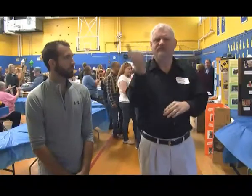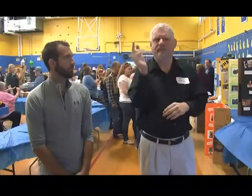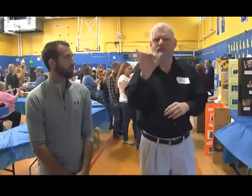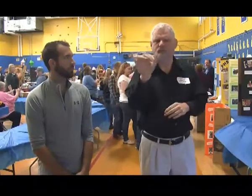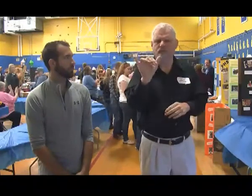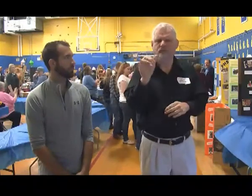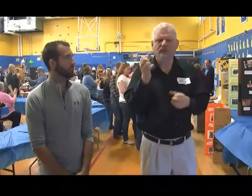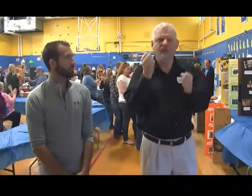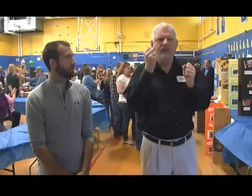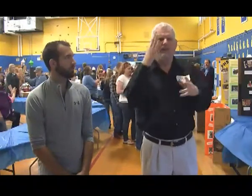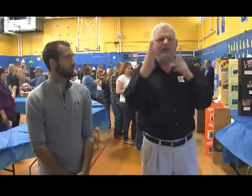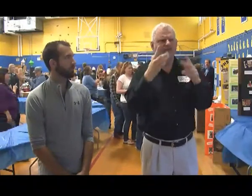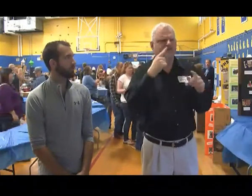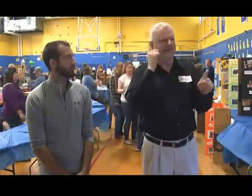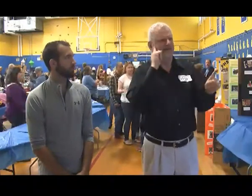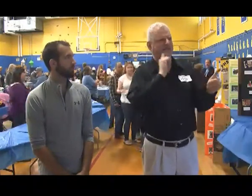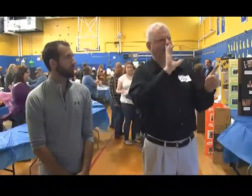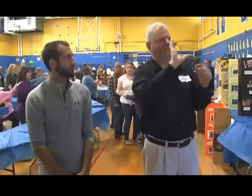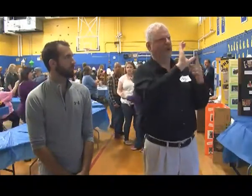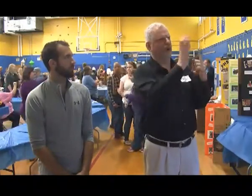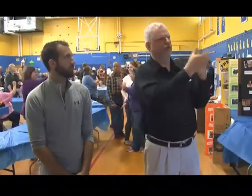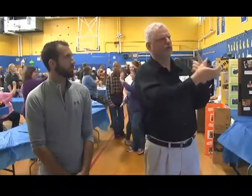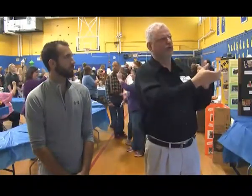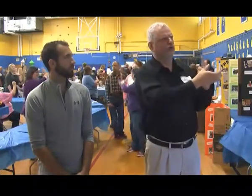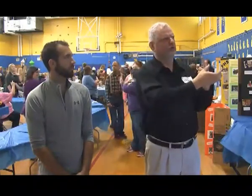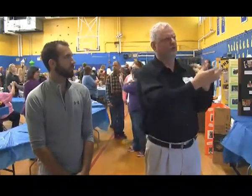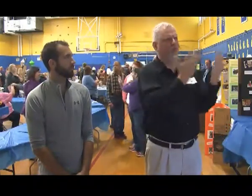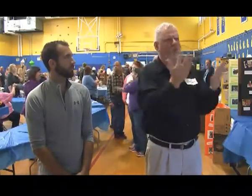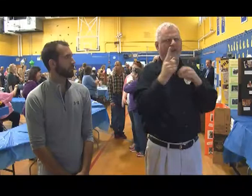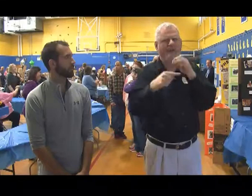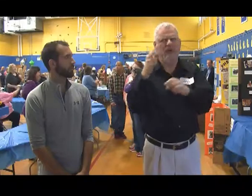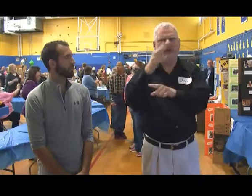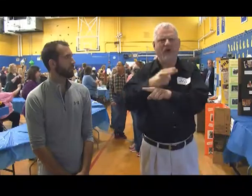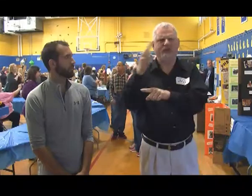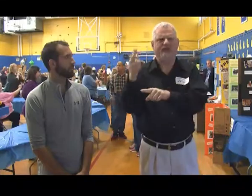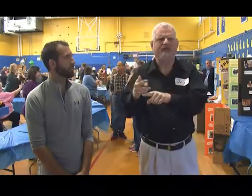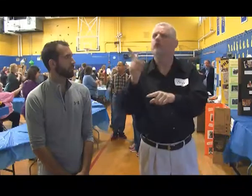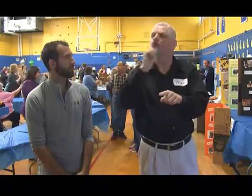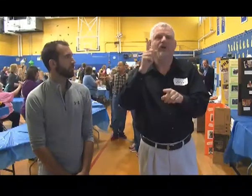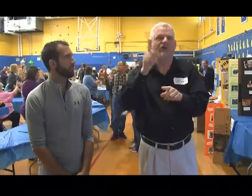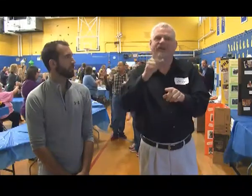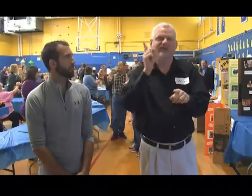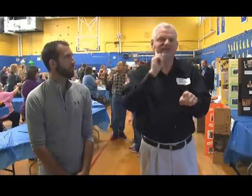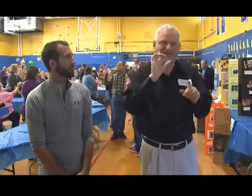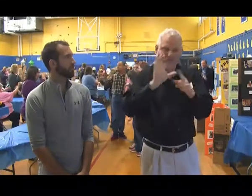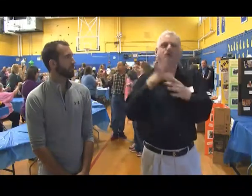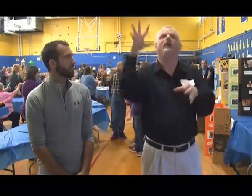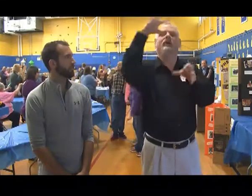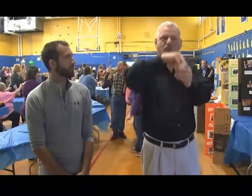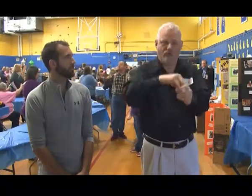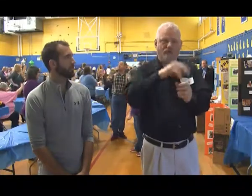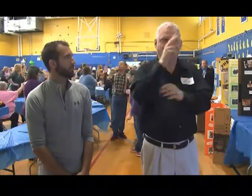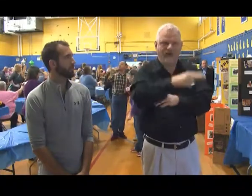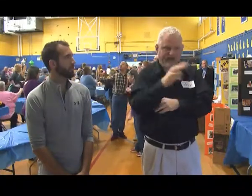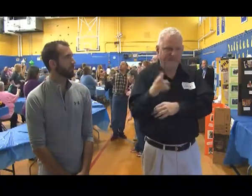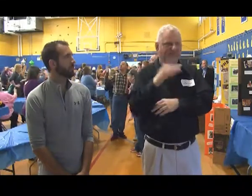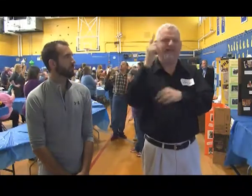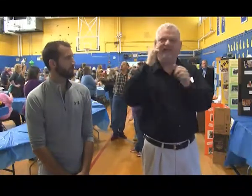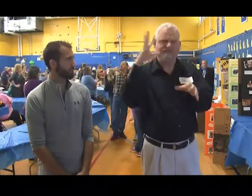And we want to make sure that everybody feels welcome within our world. So, when we talk about Deafness, we include